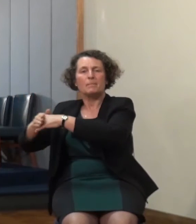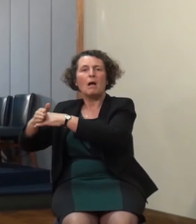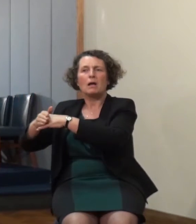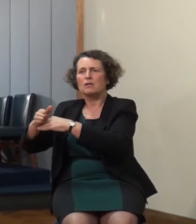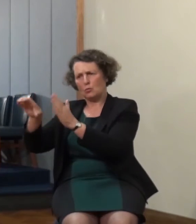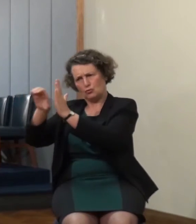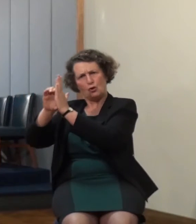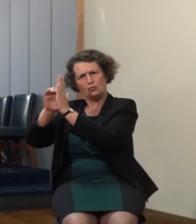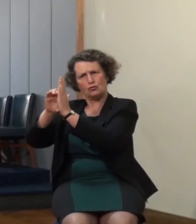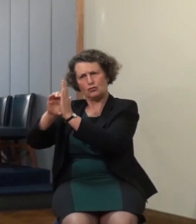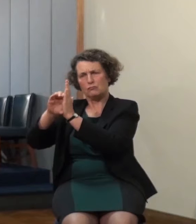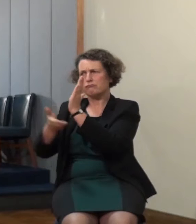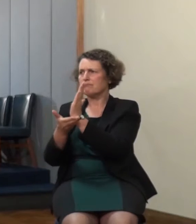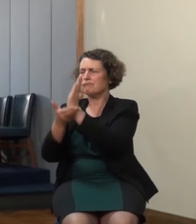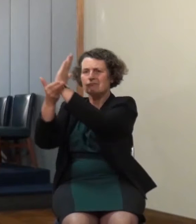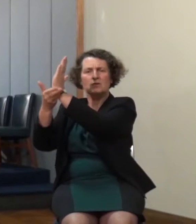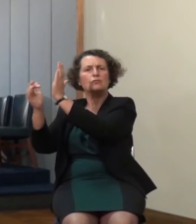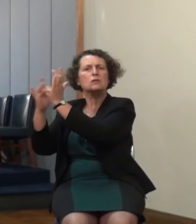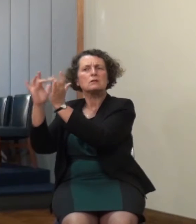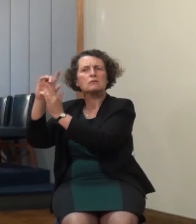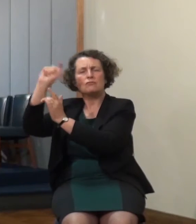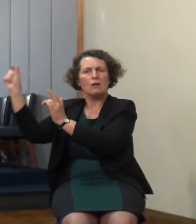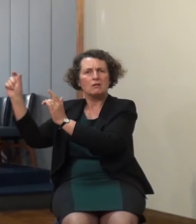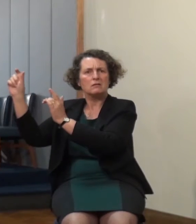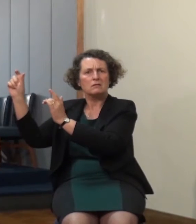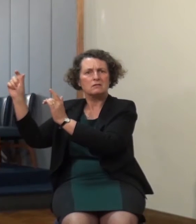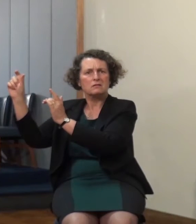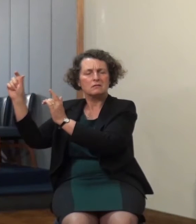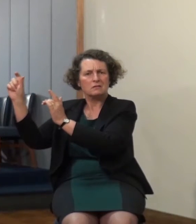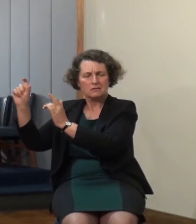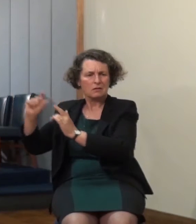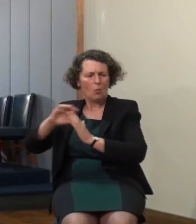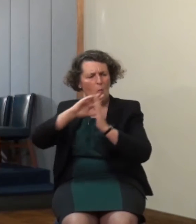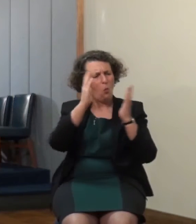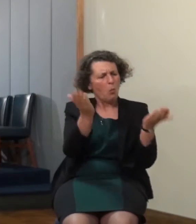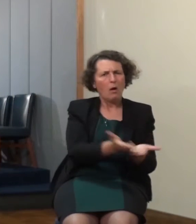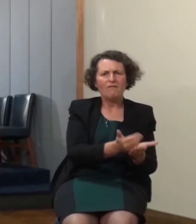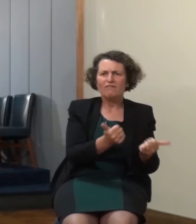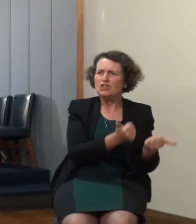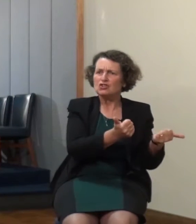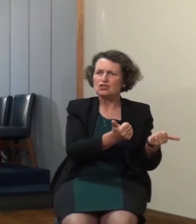rejuvenation and uniting with heaven as the eternal dwelling place of the people of God